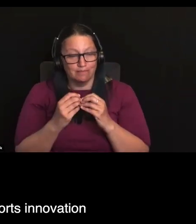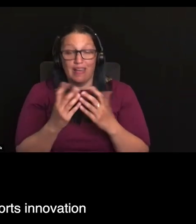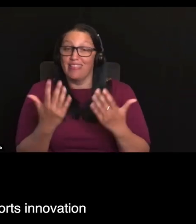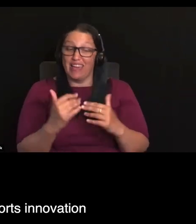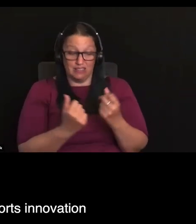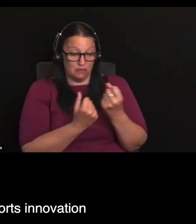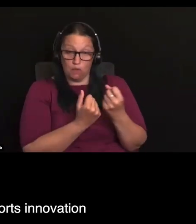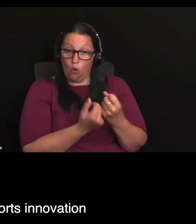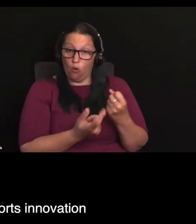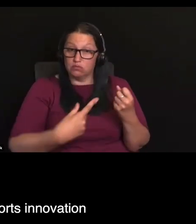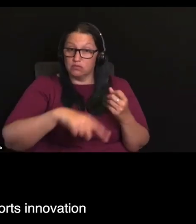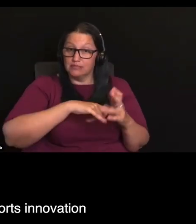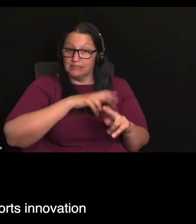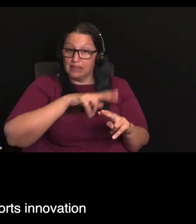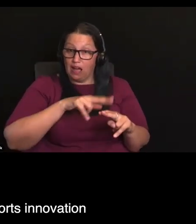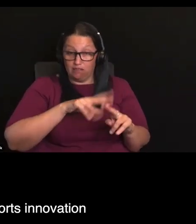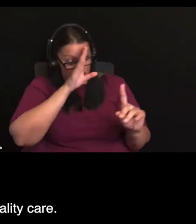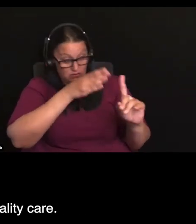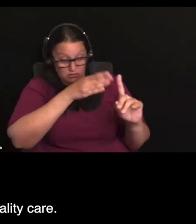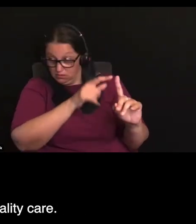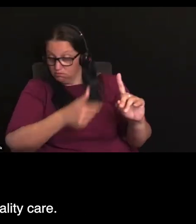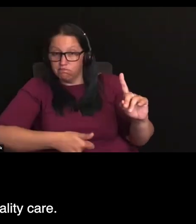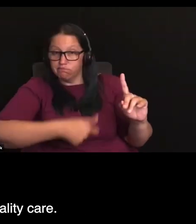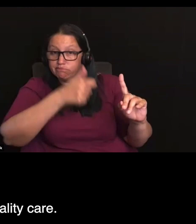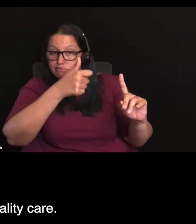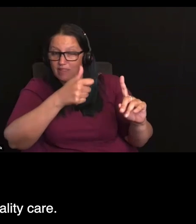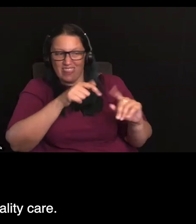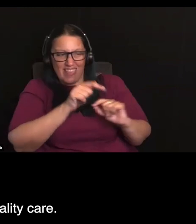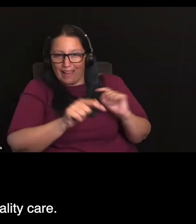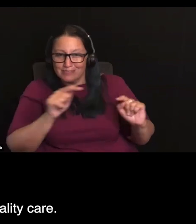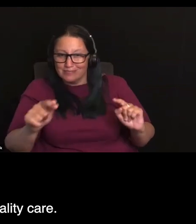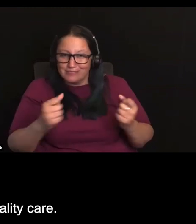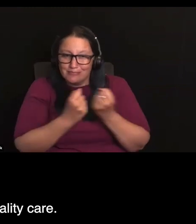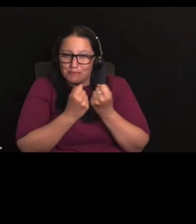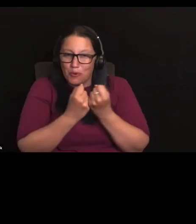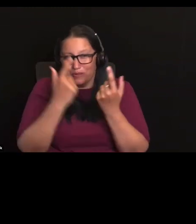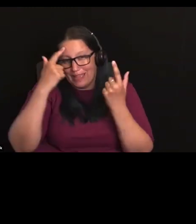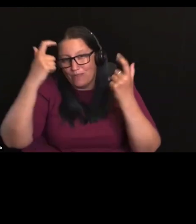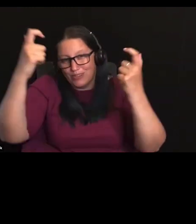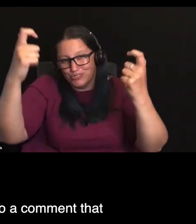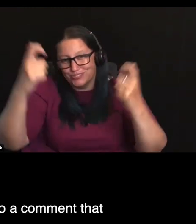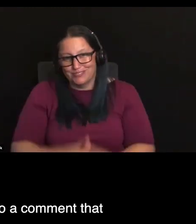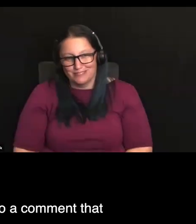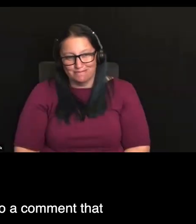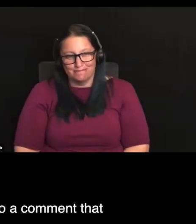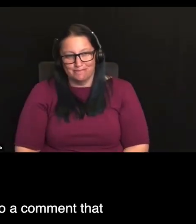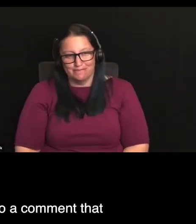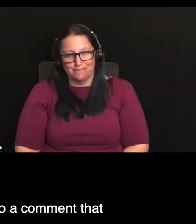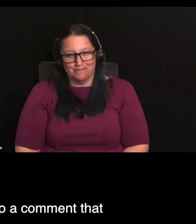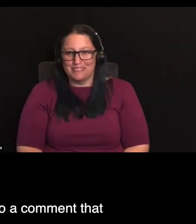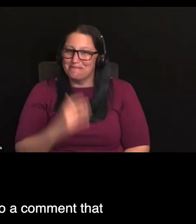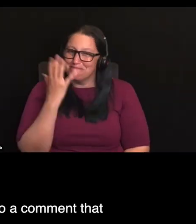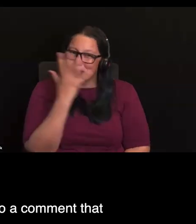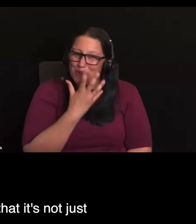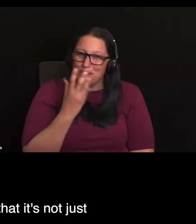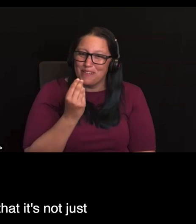achieve it all supports innovation and learning and better quality care. And that's a lovely segue as well